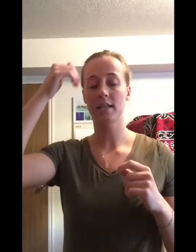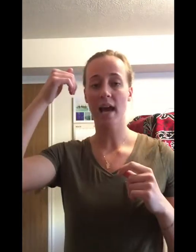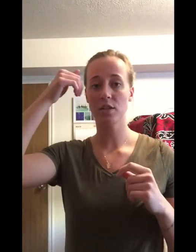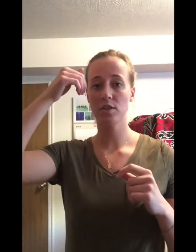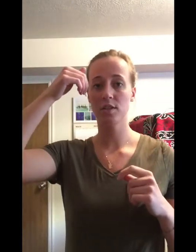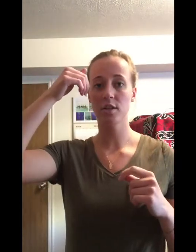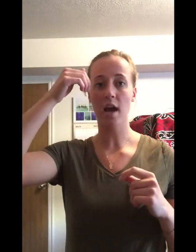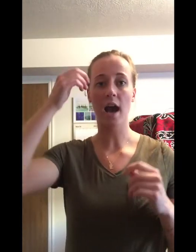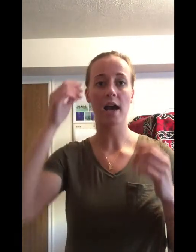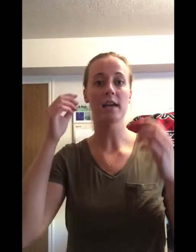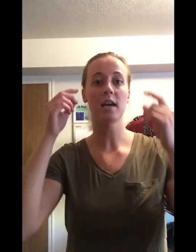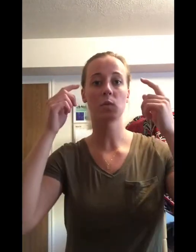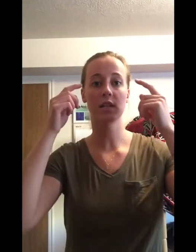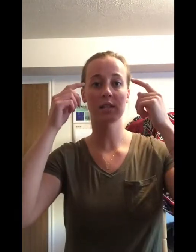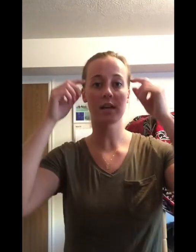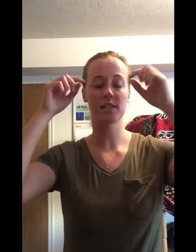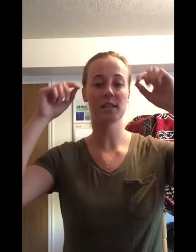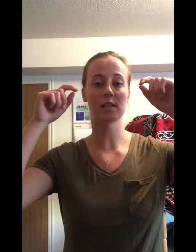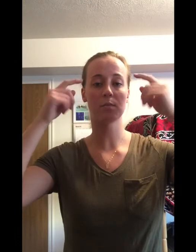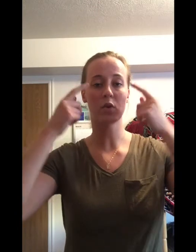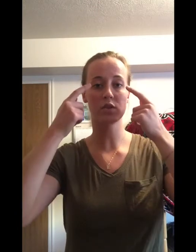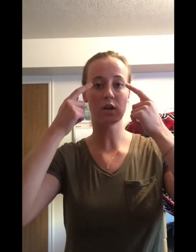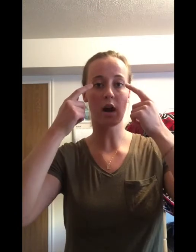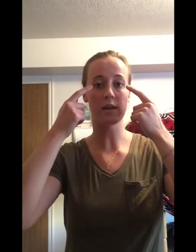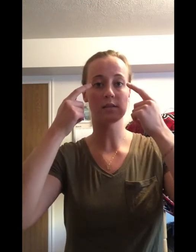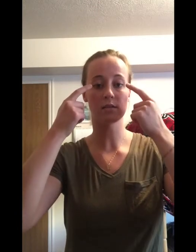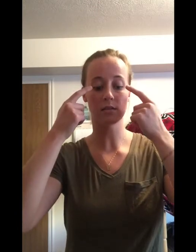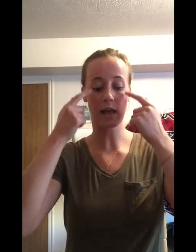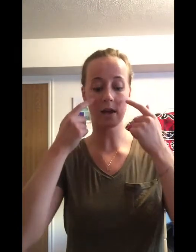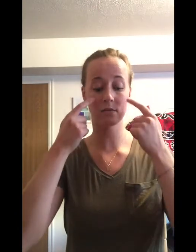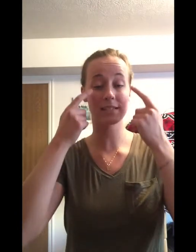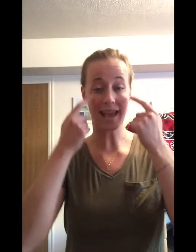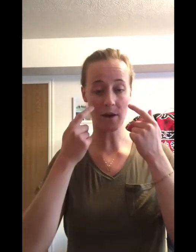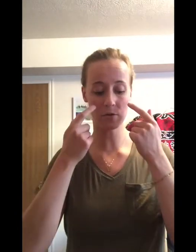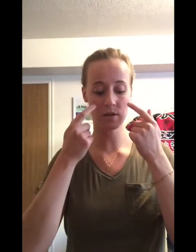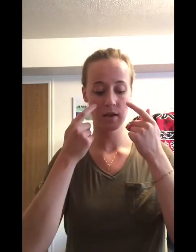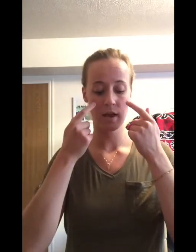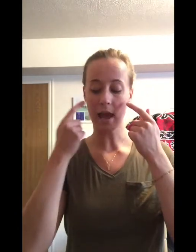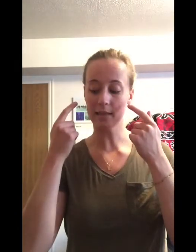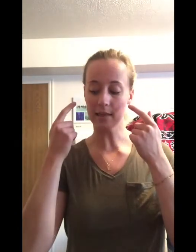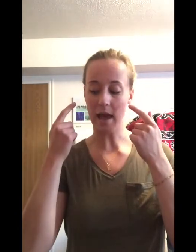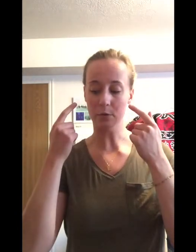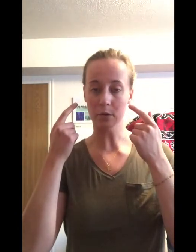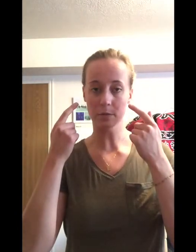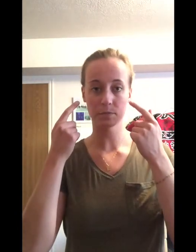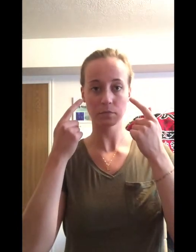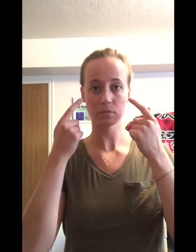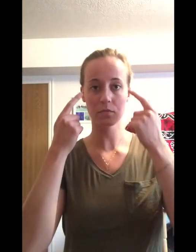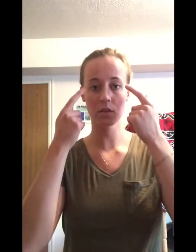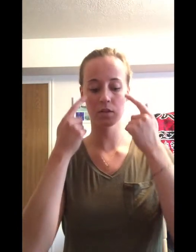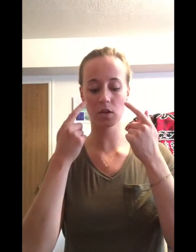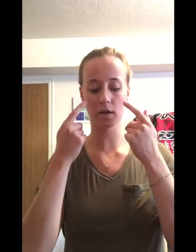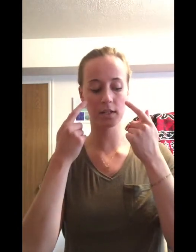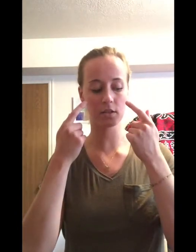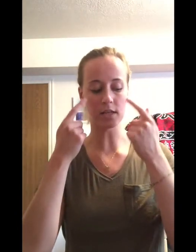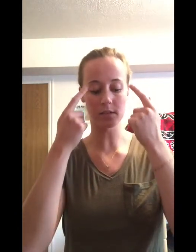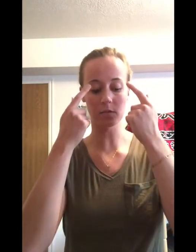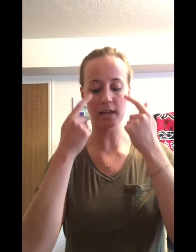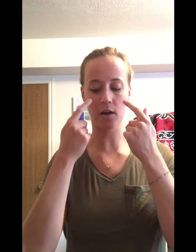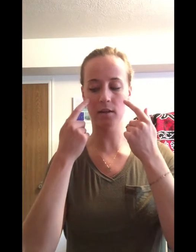attaches to your eye and what it does is it pulls your eyes down and lateral. So on either side. down